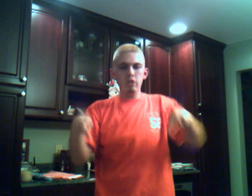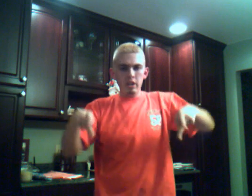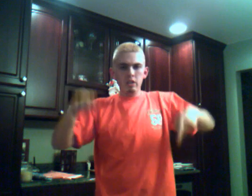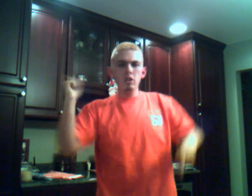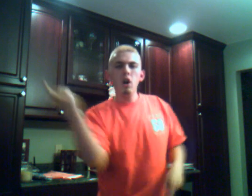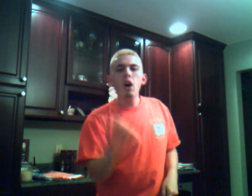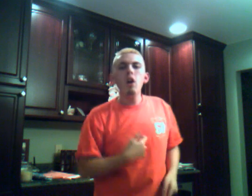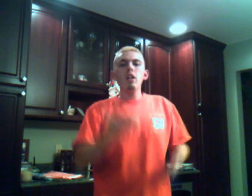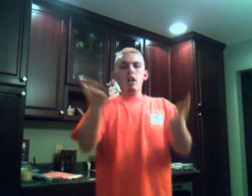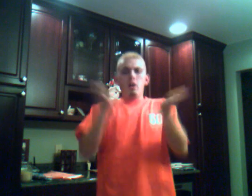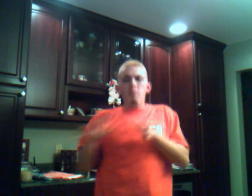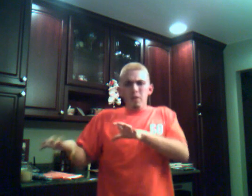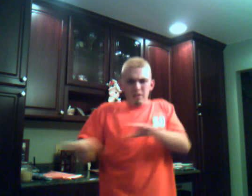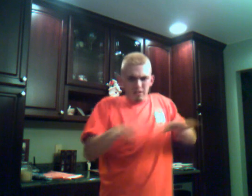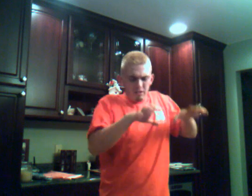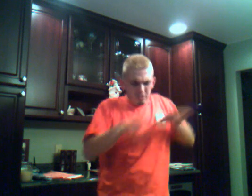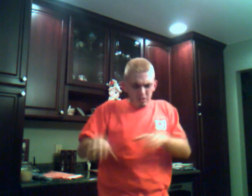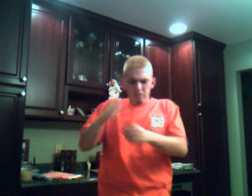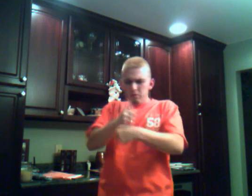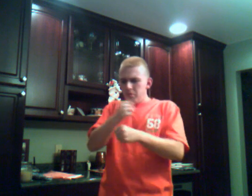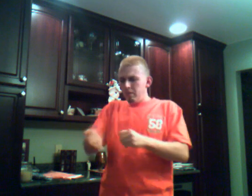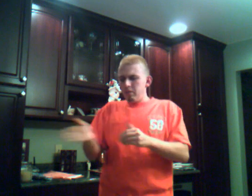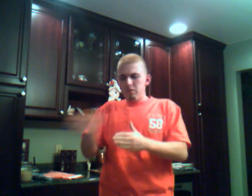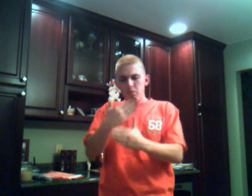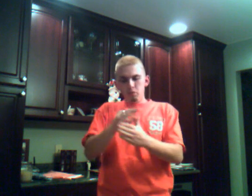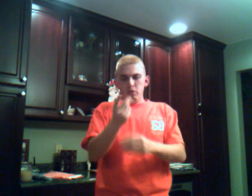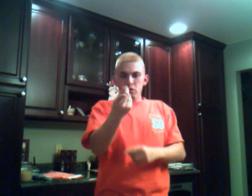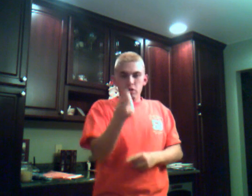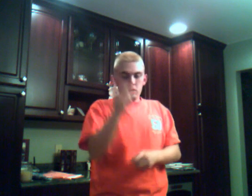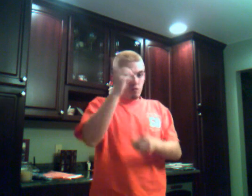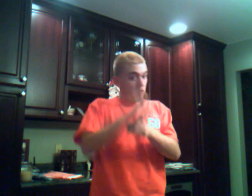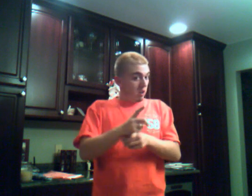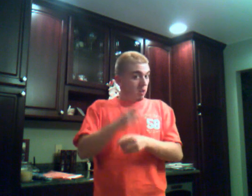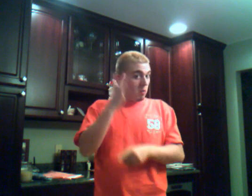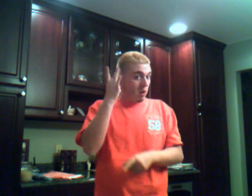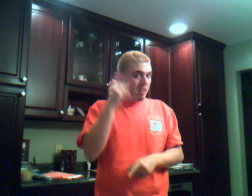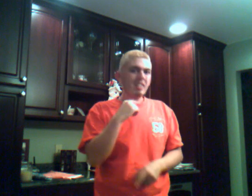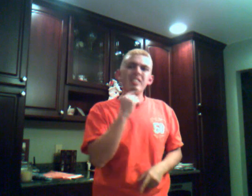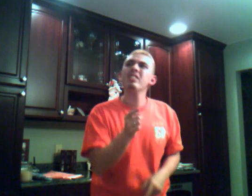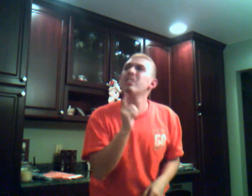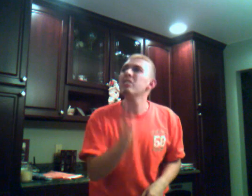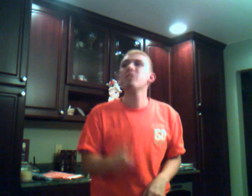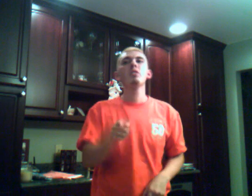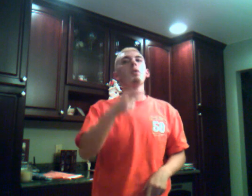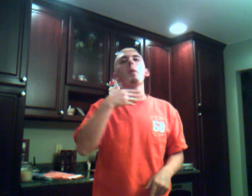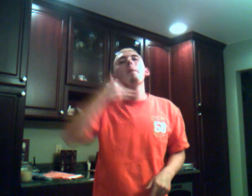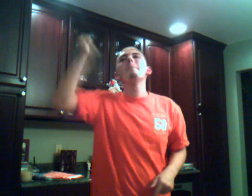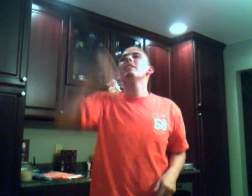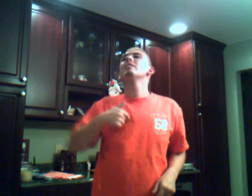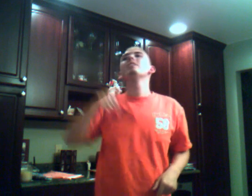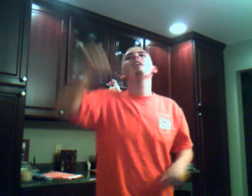chance Now I'm here say I'm And ask for to say